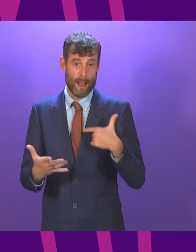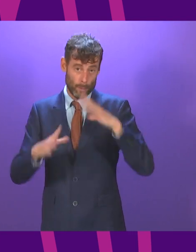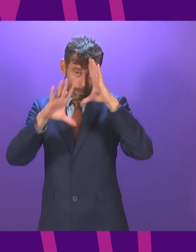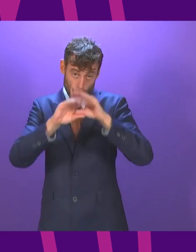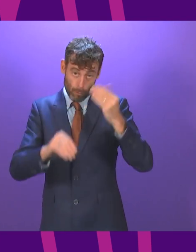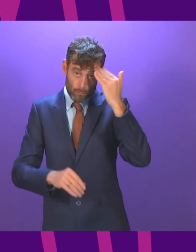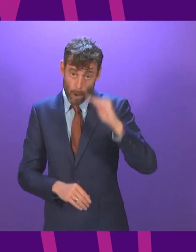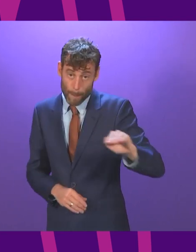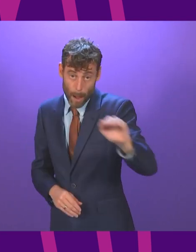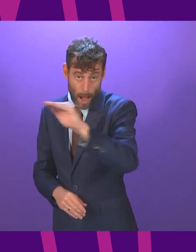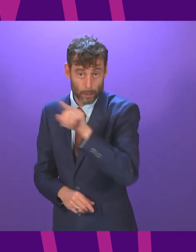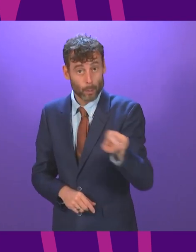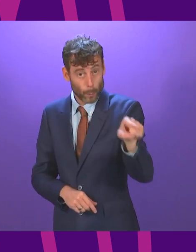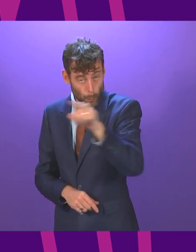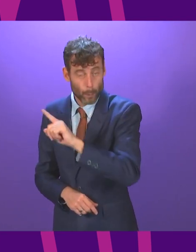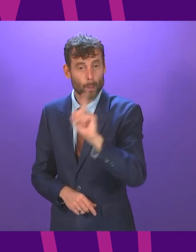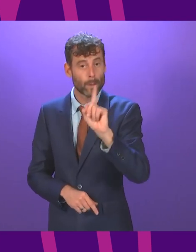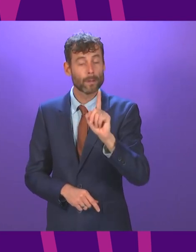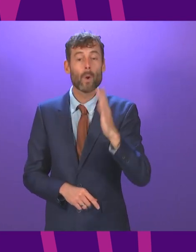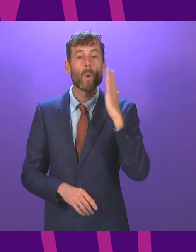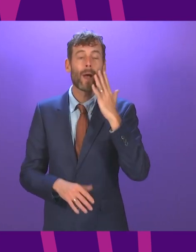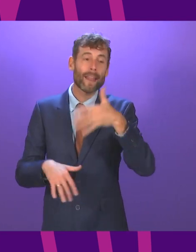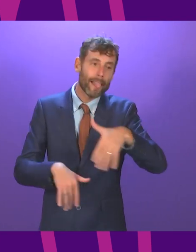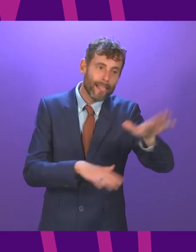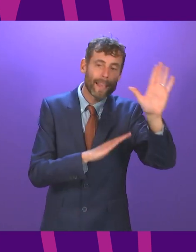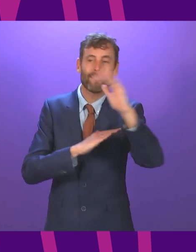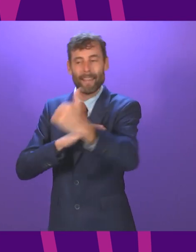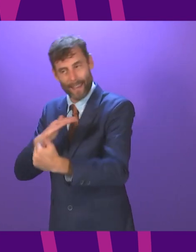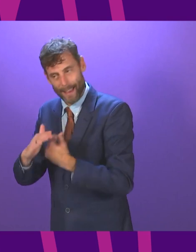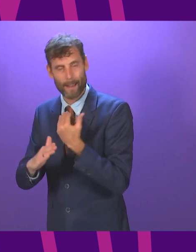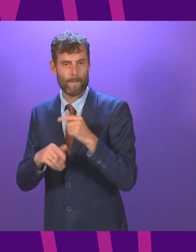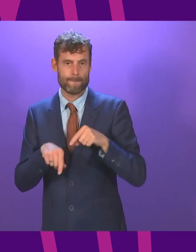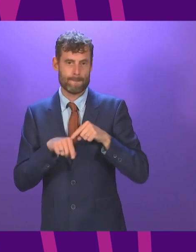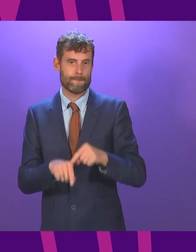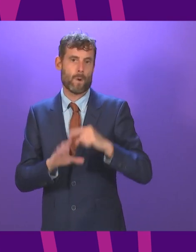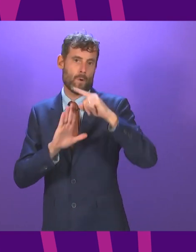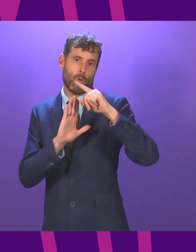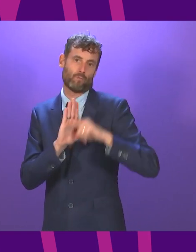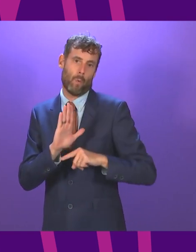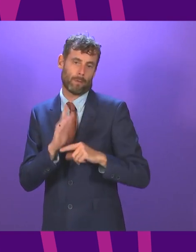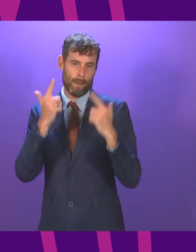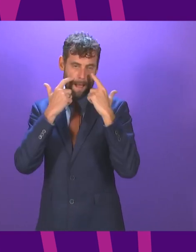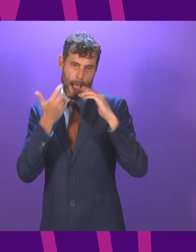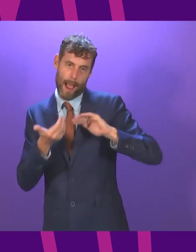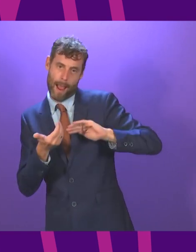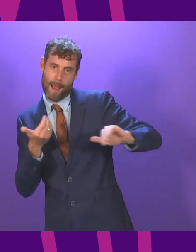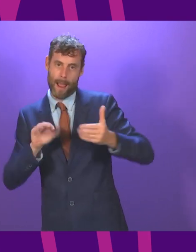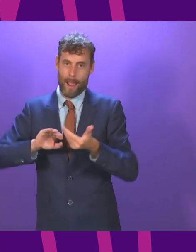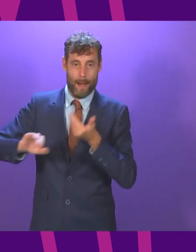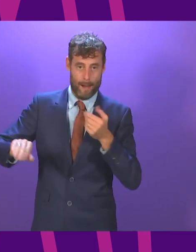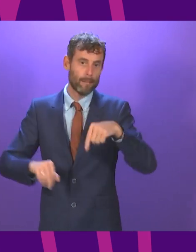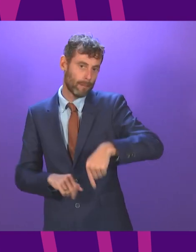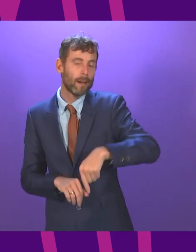across the chamber and the Holyrood campus and please take care to observe these measures including when entering and exiting the chamber